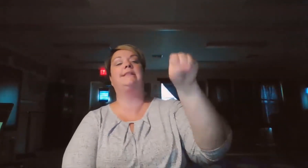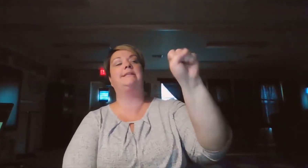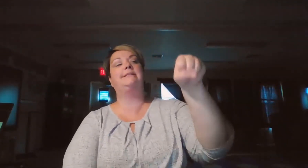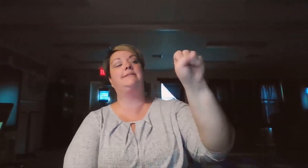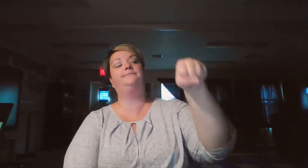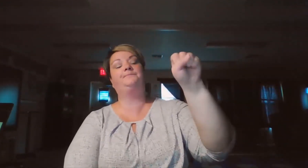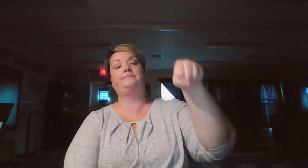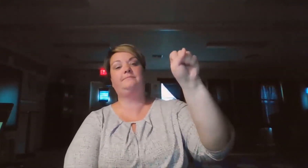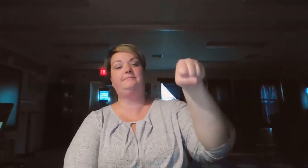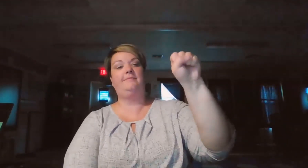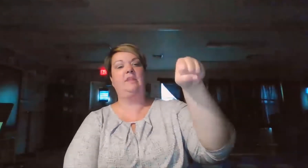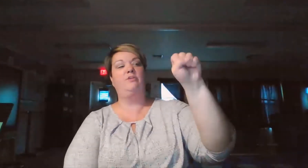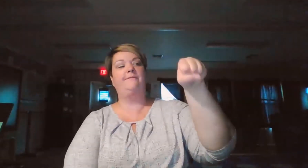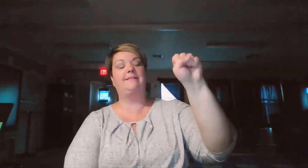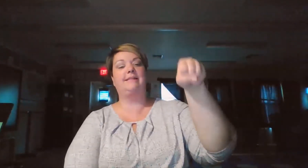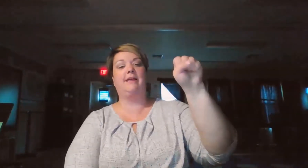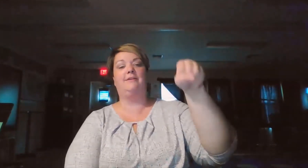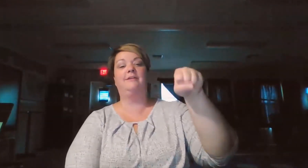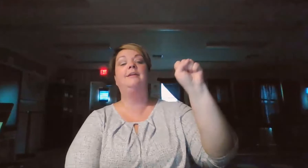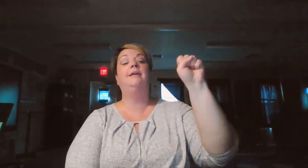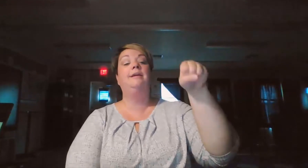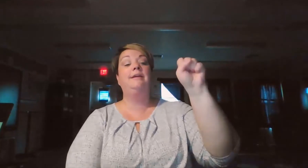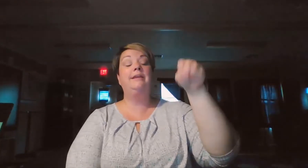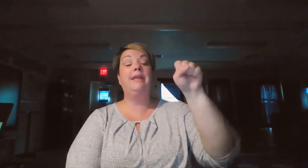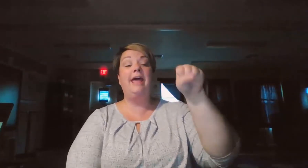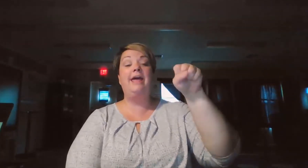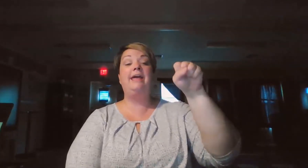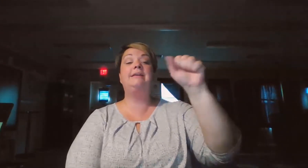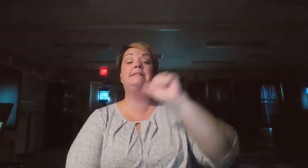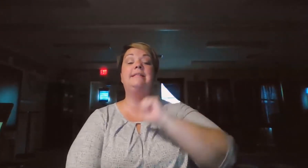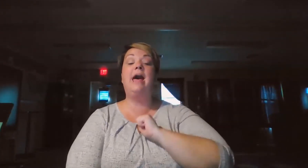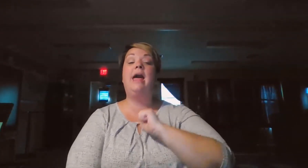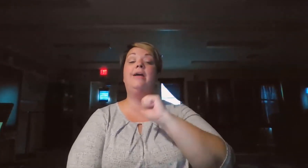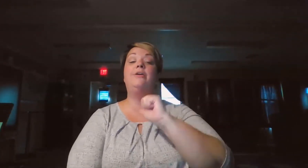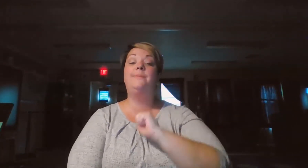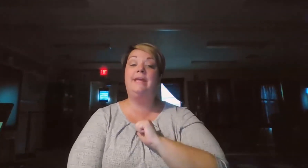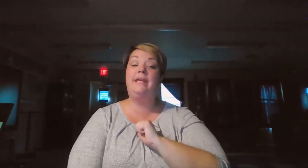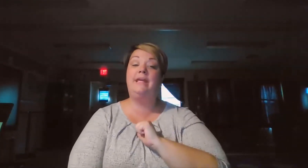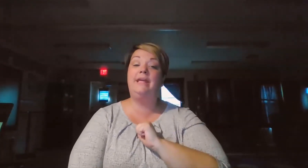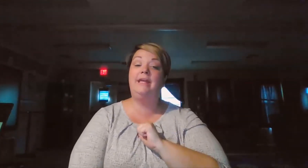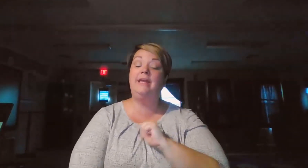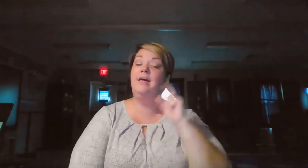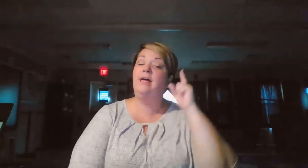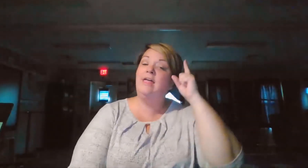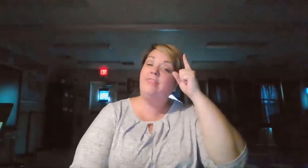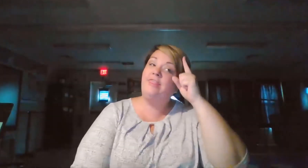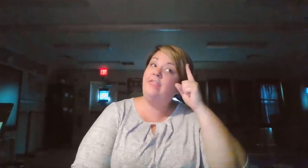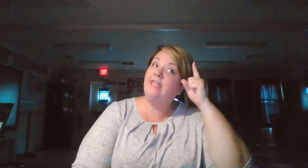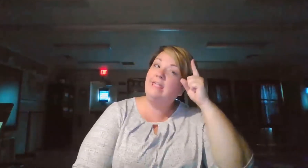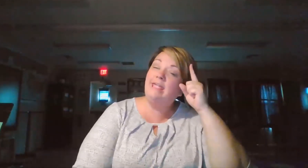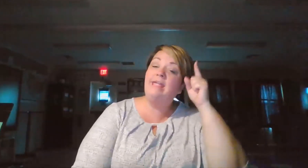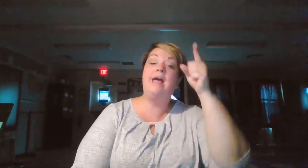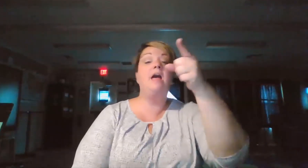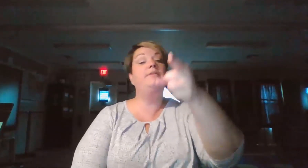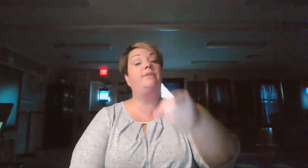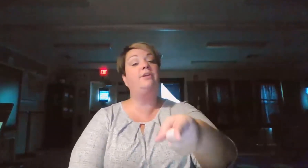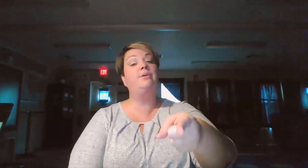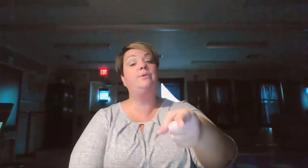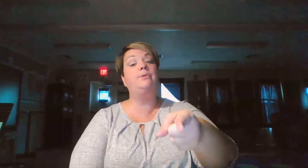this. Your fist together. Yes, I'll be thinking of you